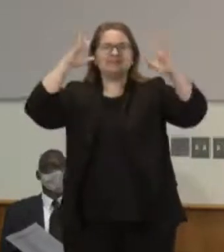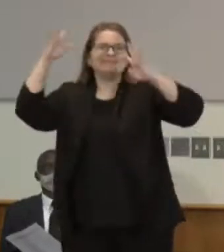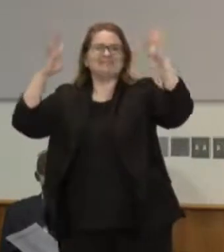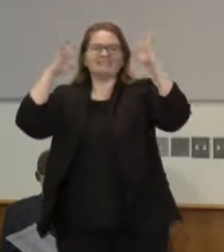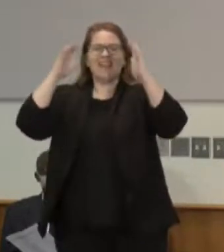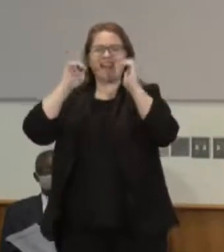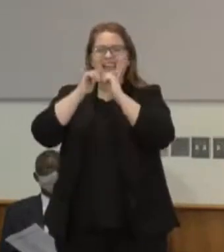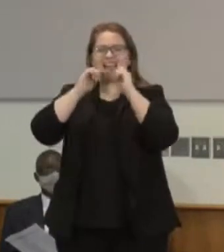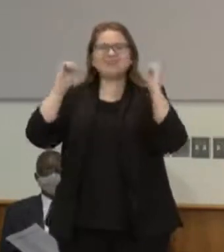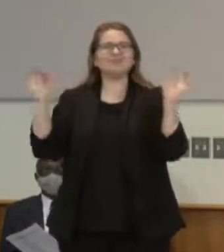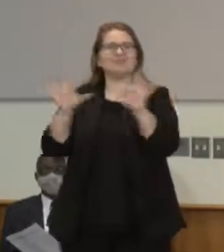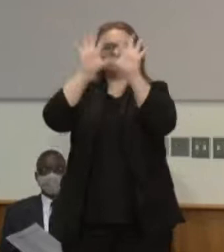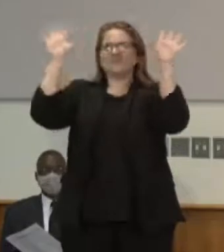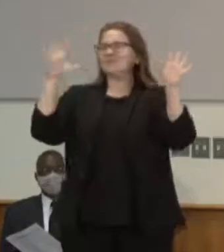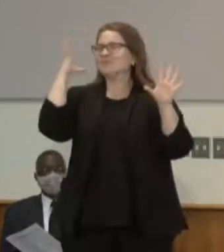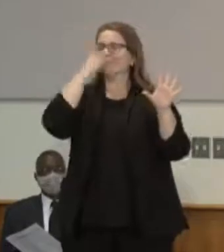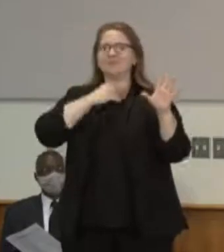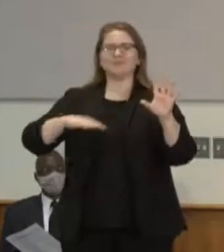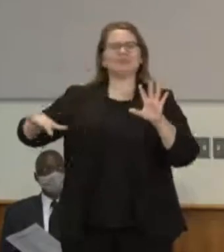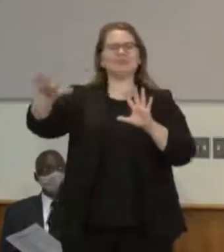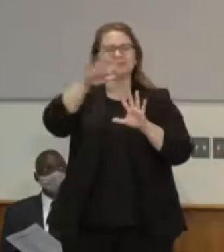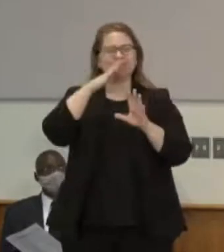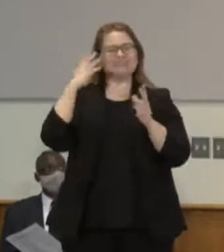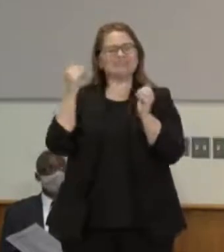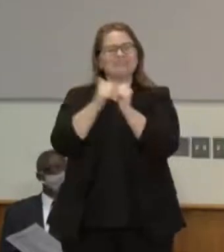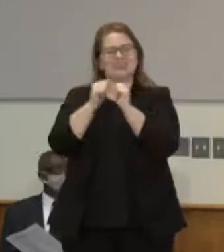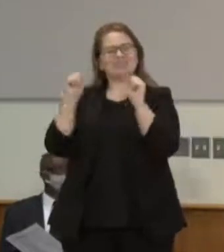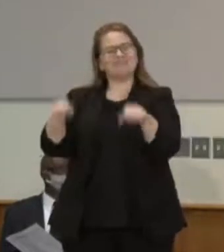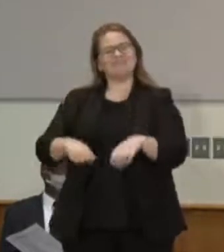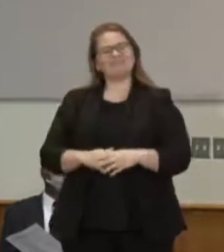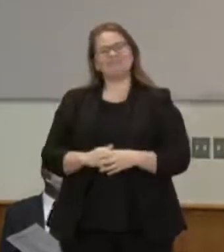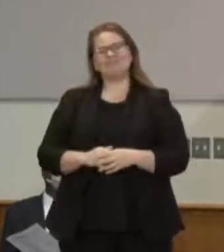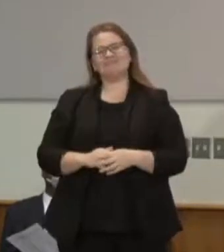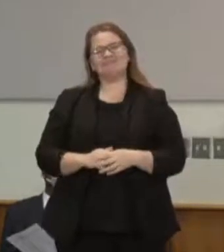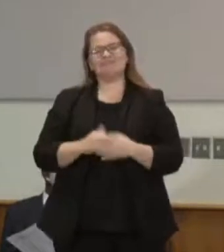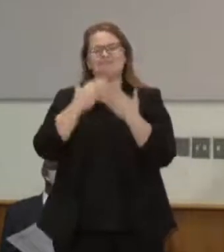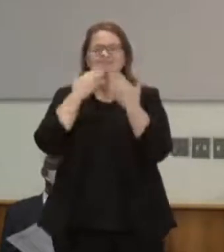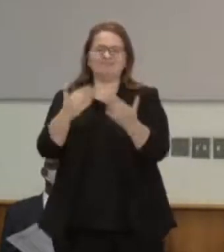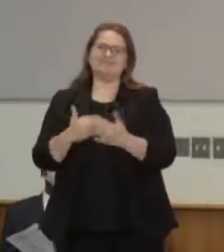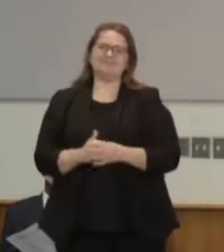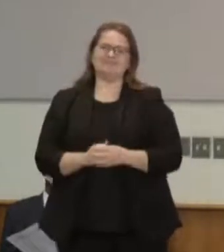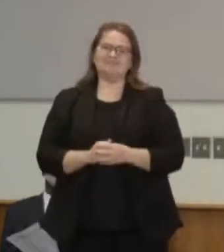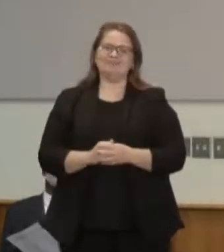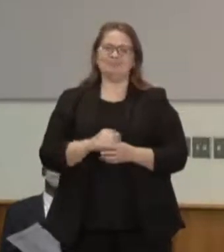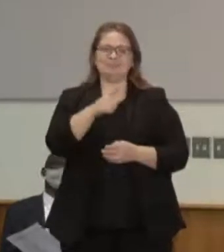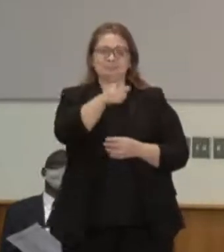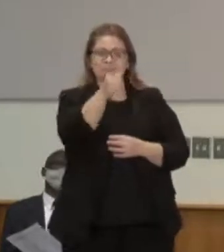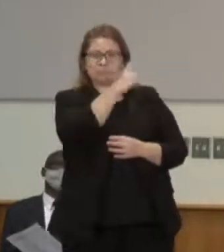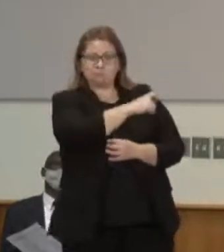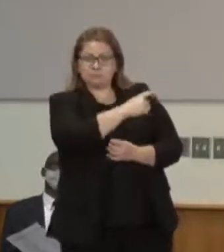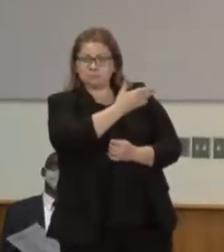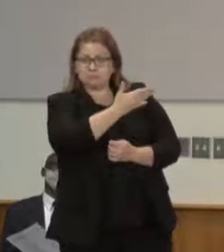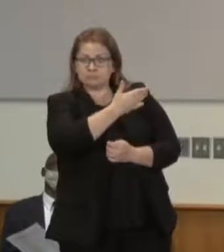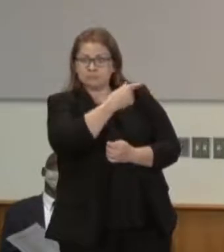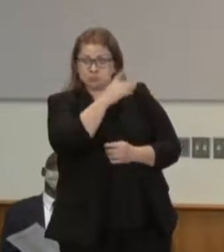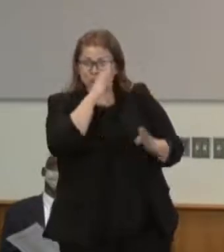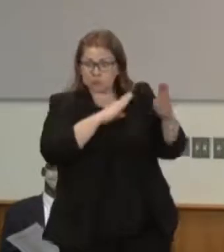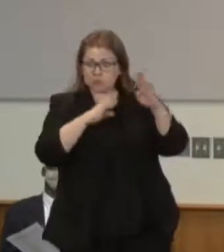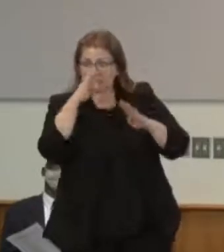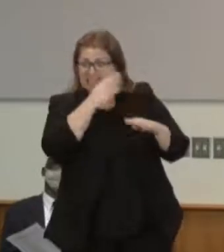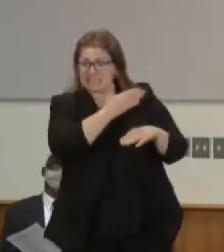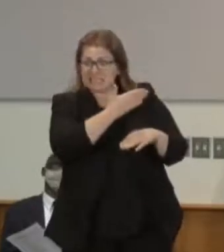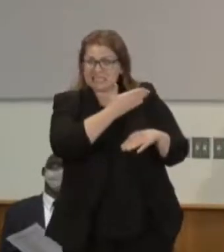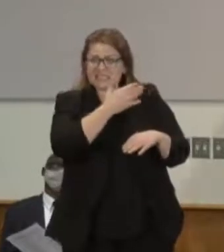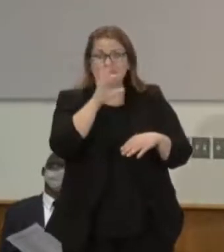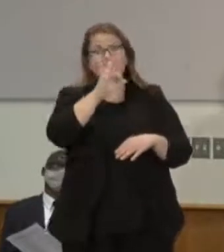dream what is possible together if you're going to call that an act of